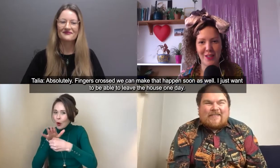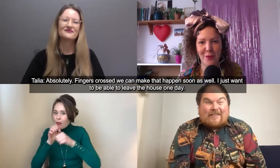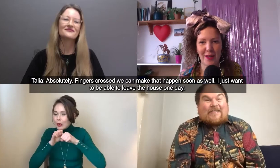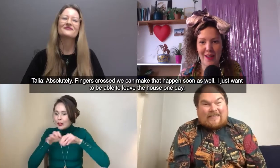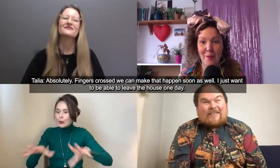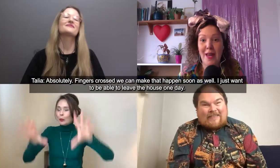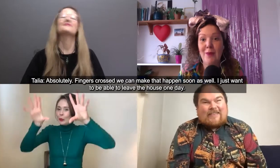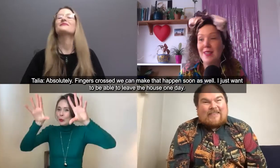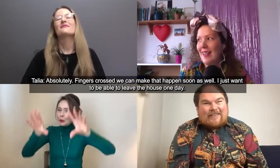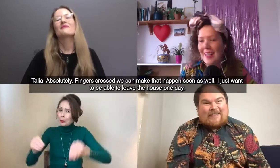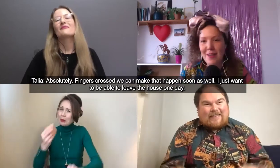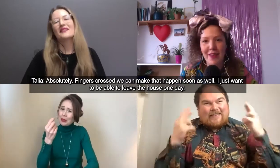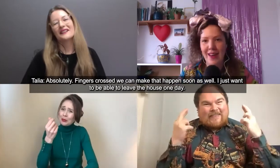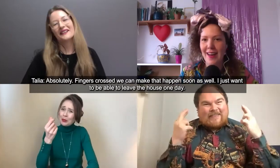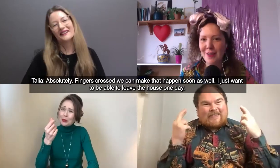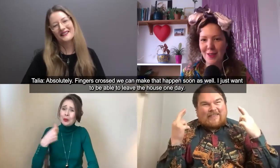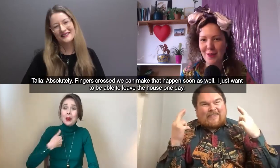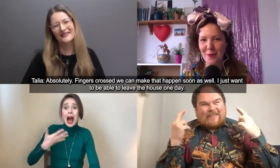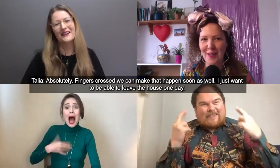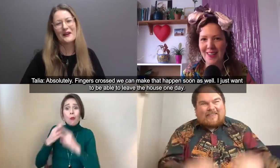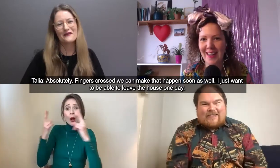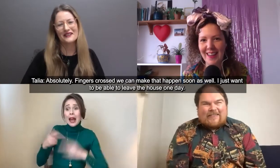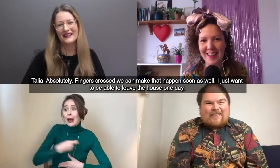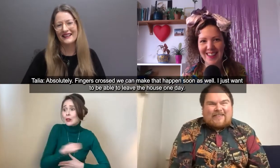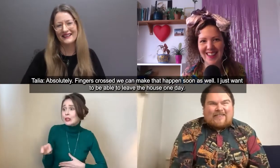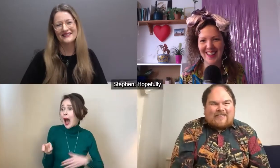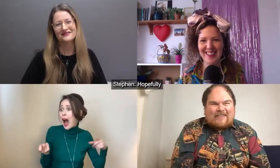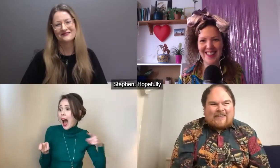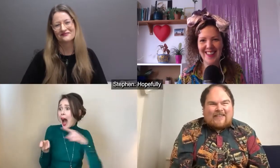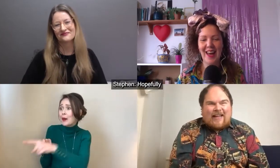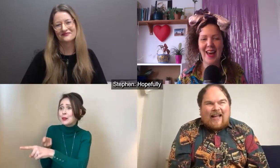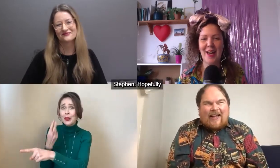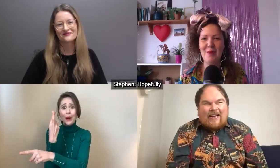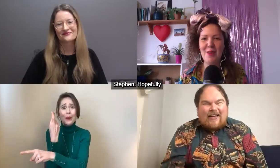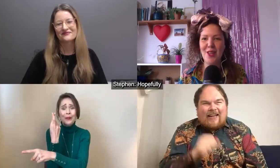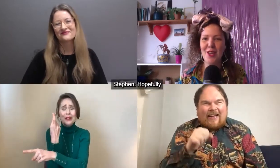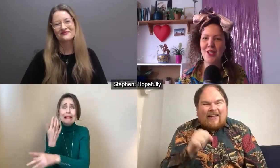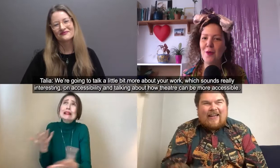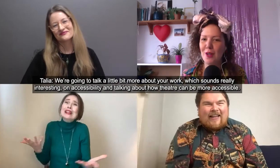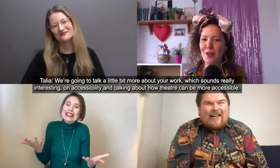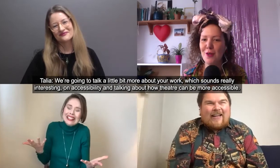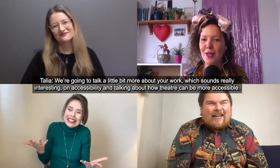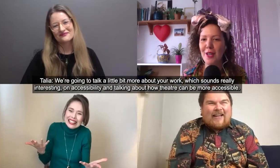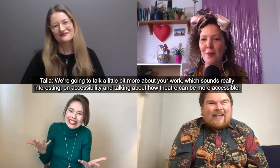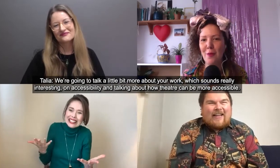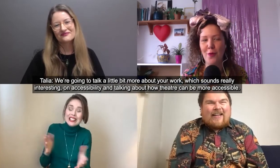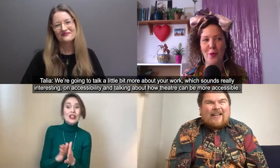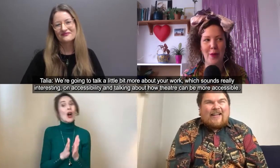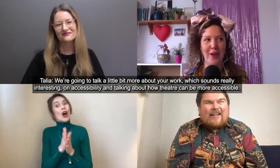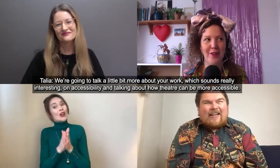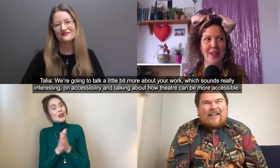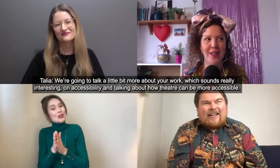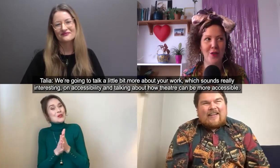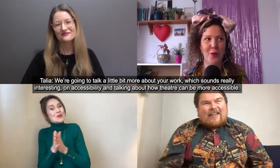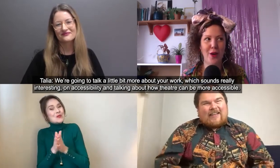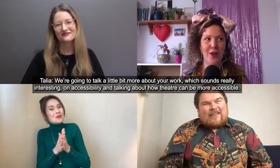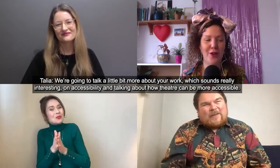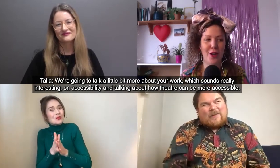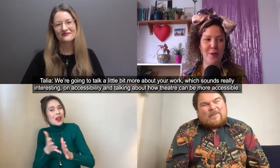want to be able to leave the house one day um so we're going to talk a little bit more about your work on um